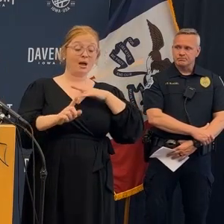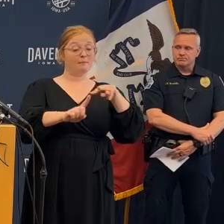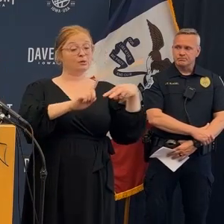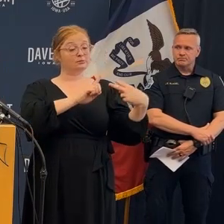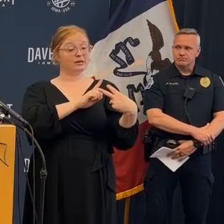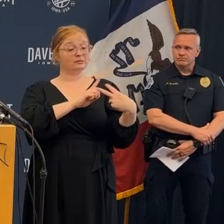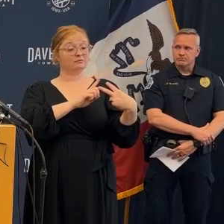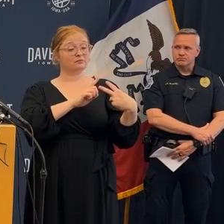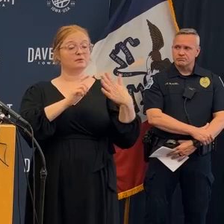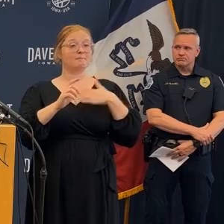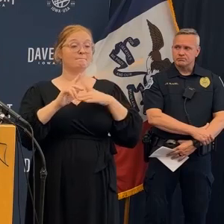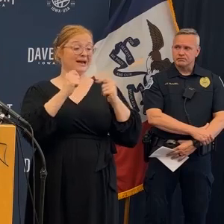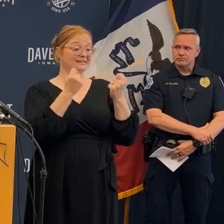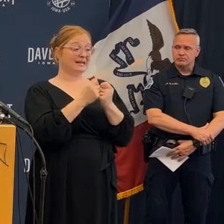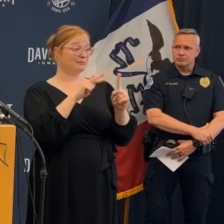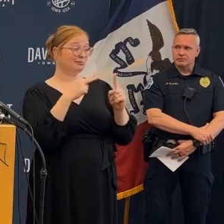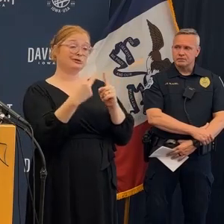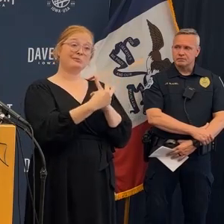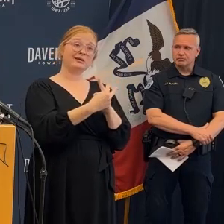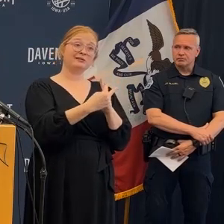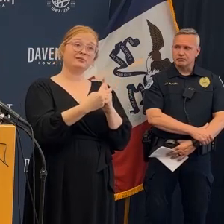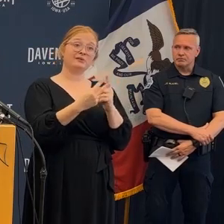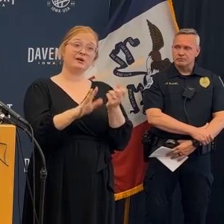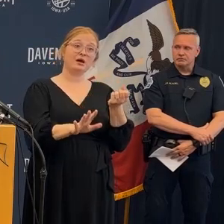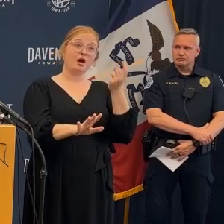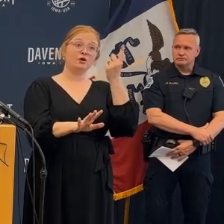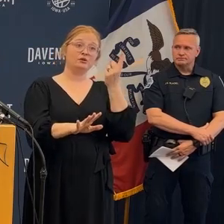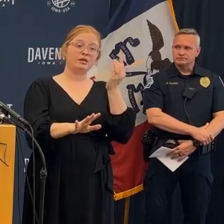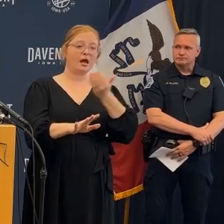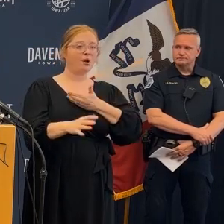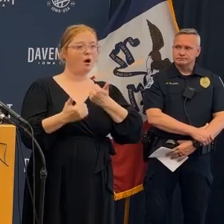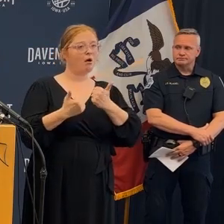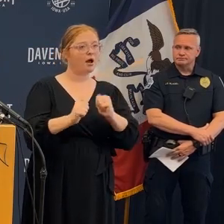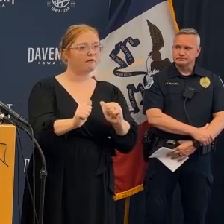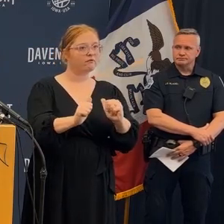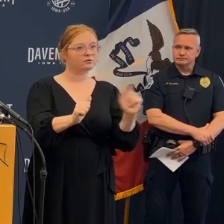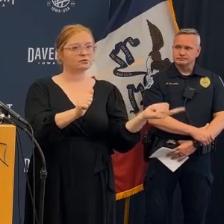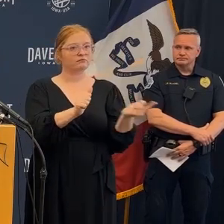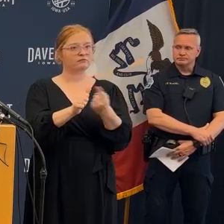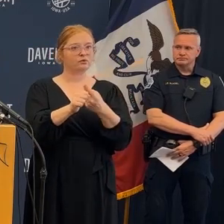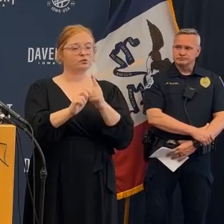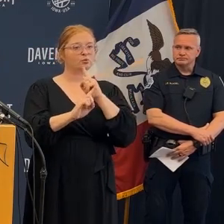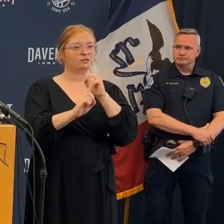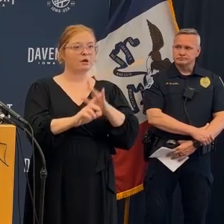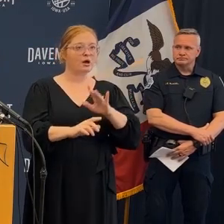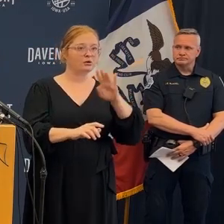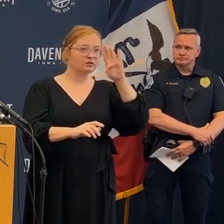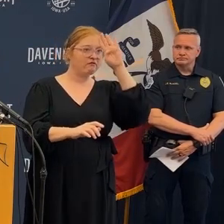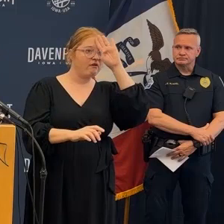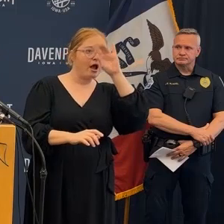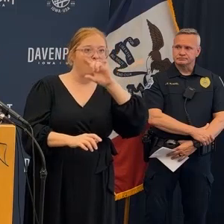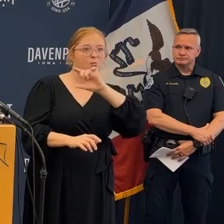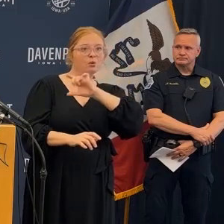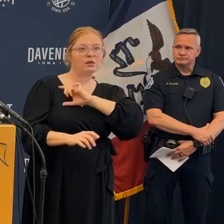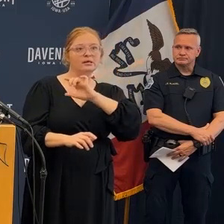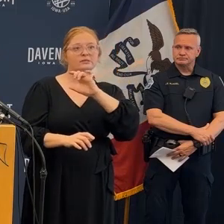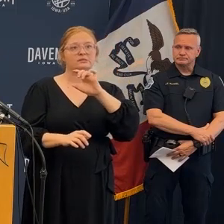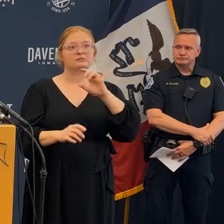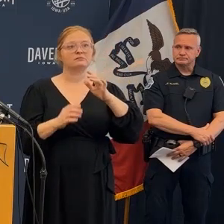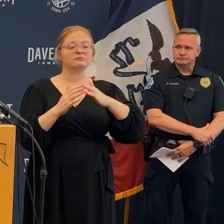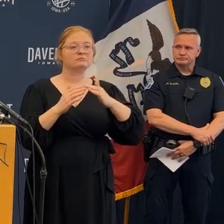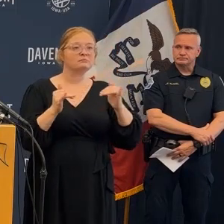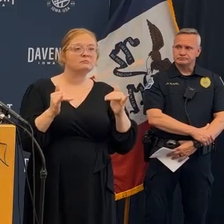in the building saving lives so for me and our